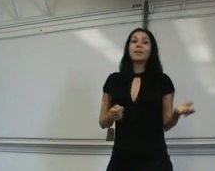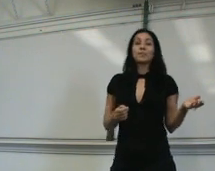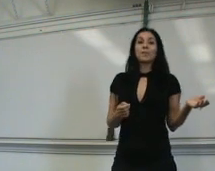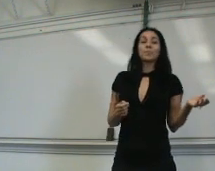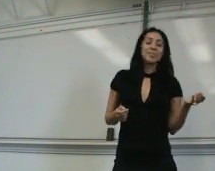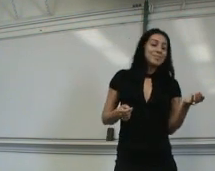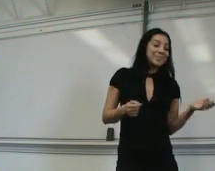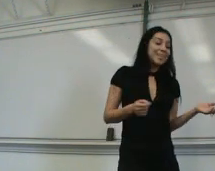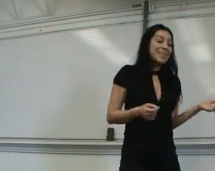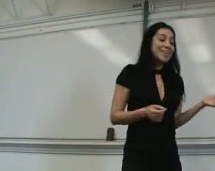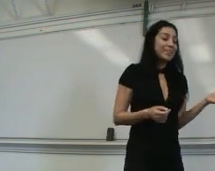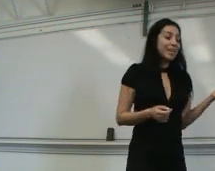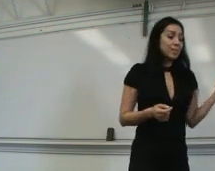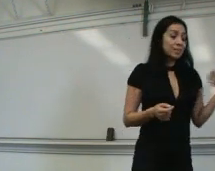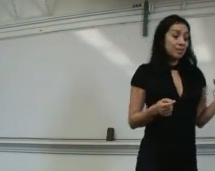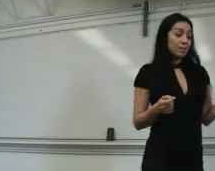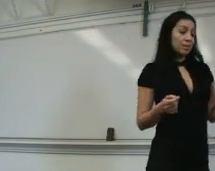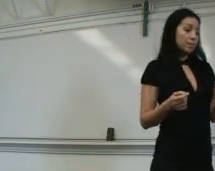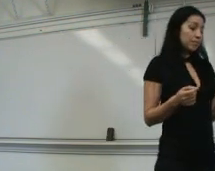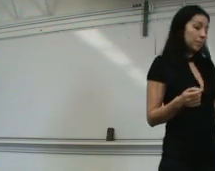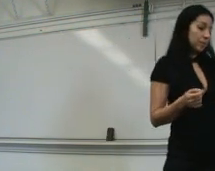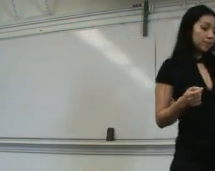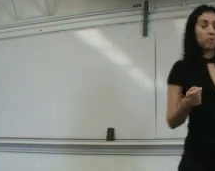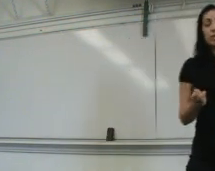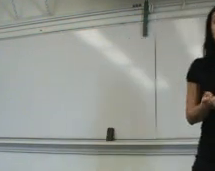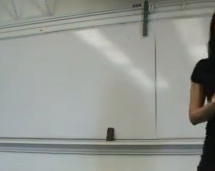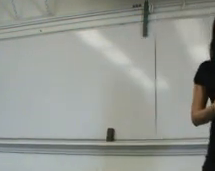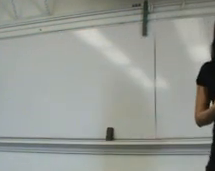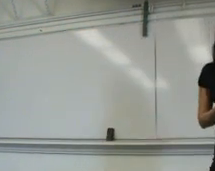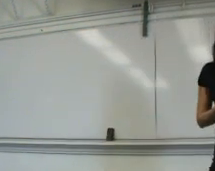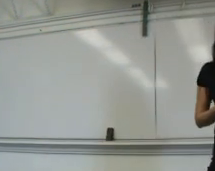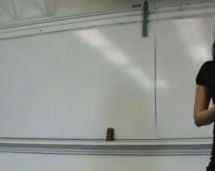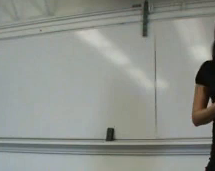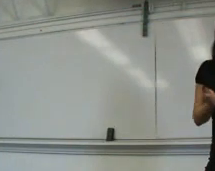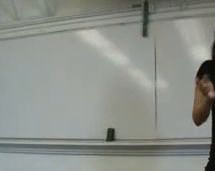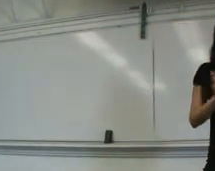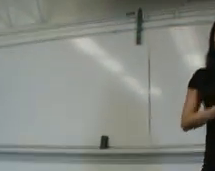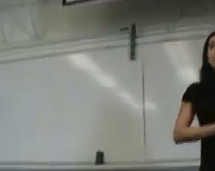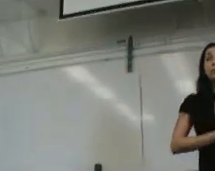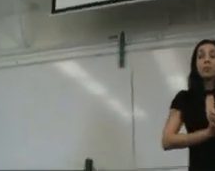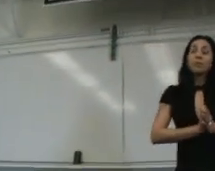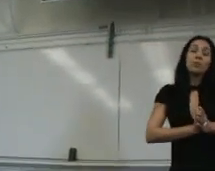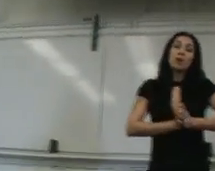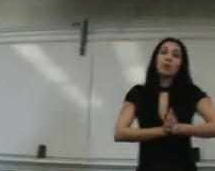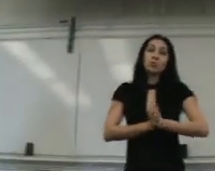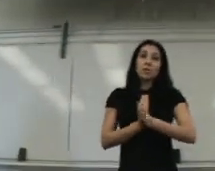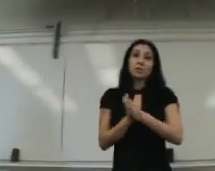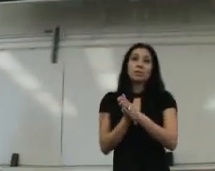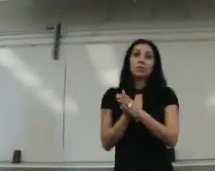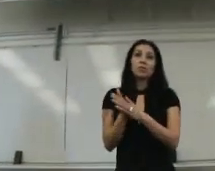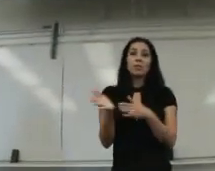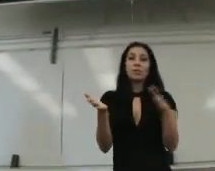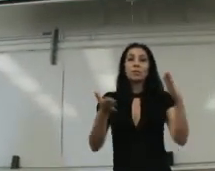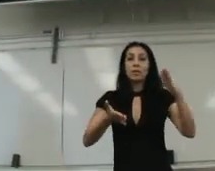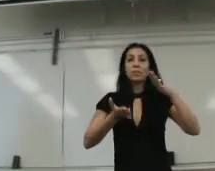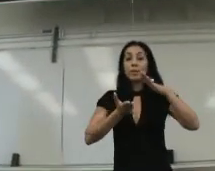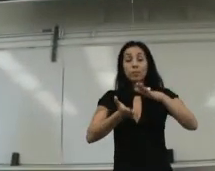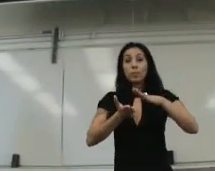I accepted and I was training for a hostess. It was, like, a really, really hard training. You know, they gave me, like, a big